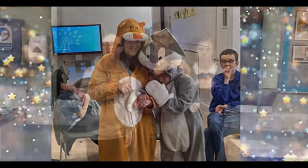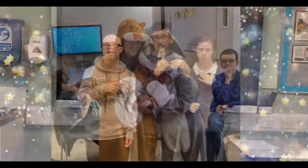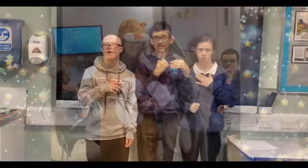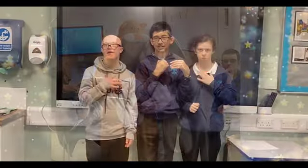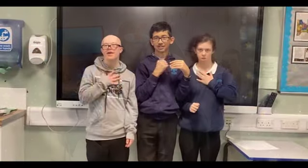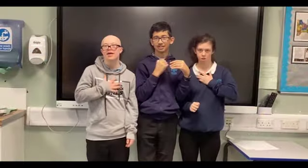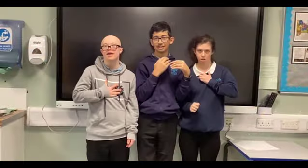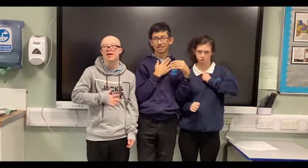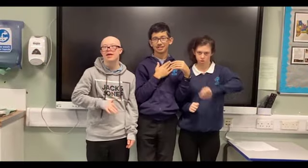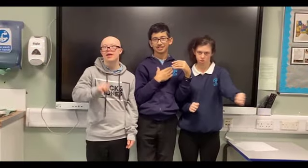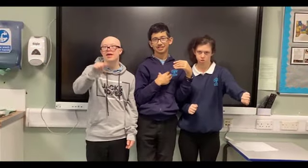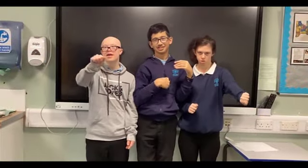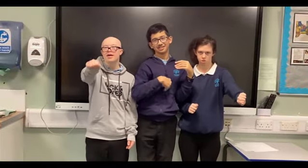Yeah, yeah